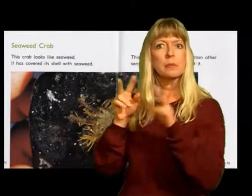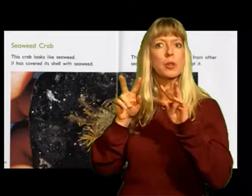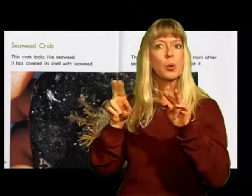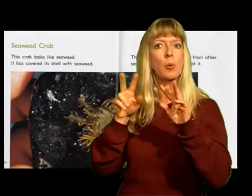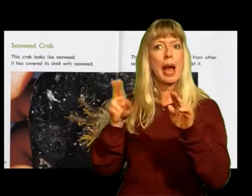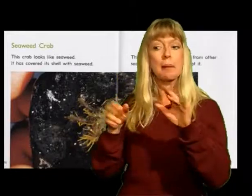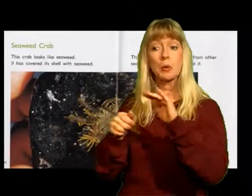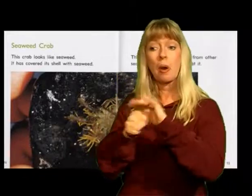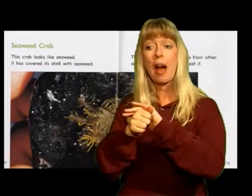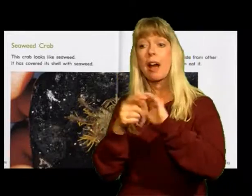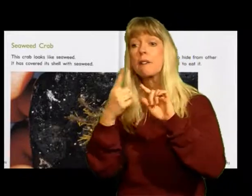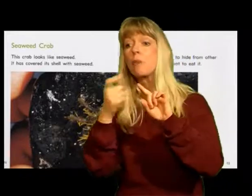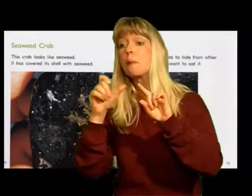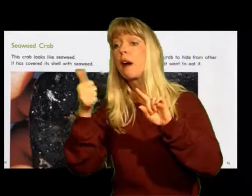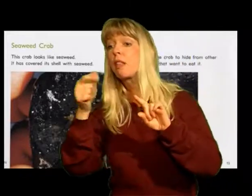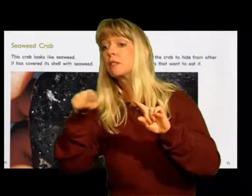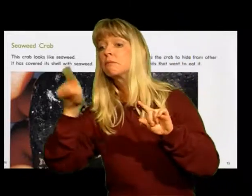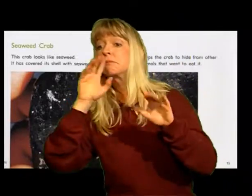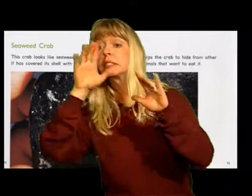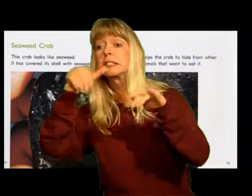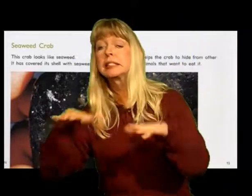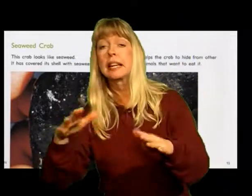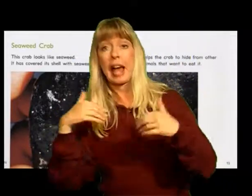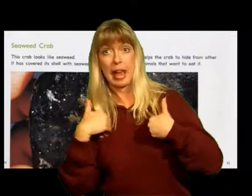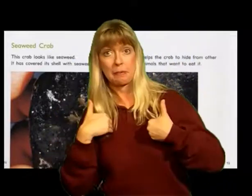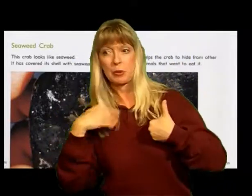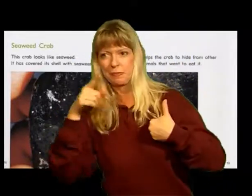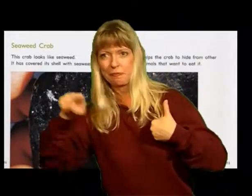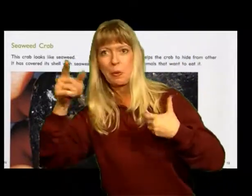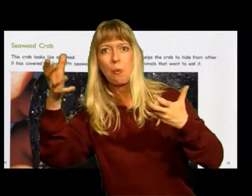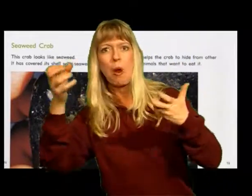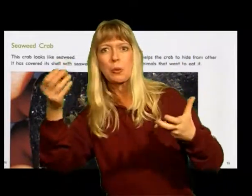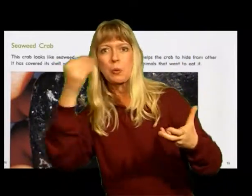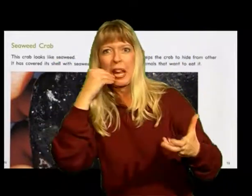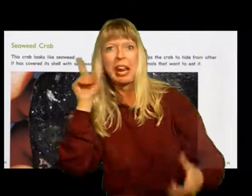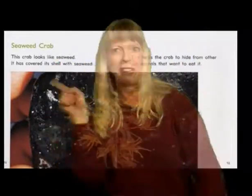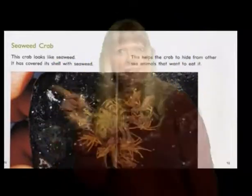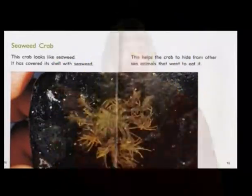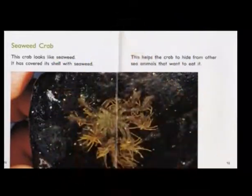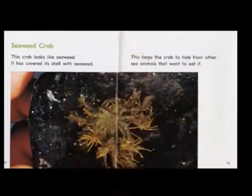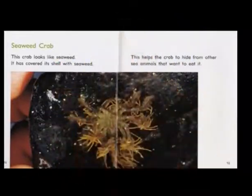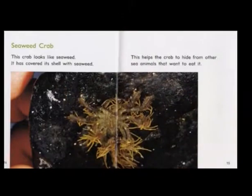This helps the crab To hide from other sea animals That want to eat it